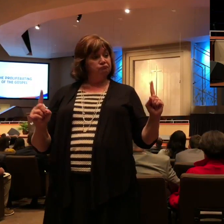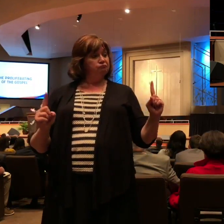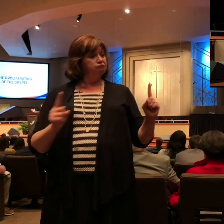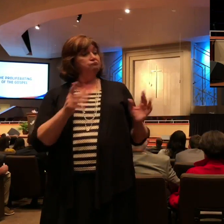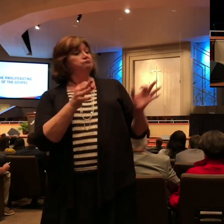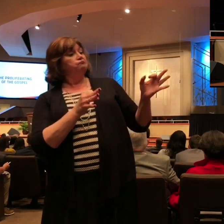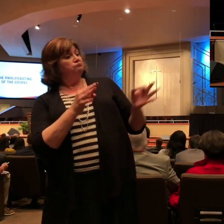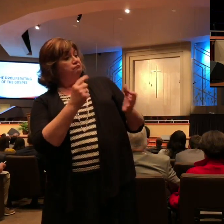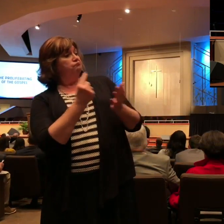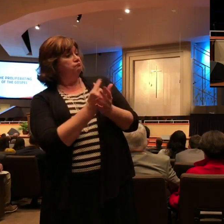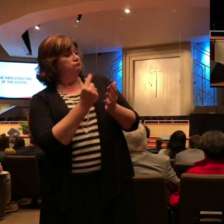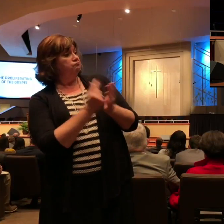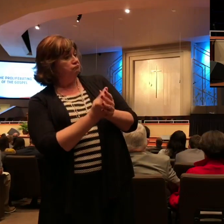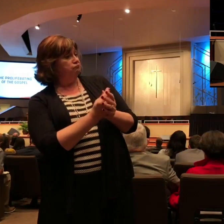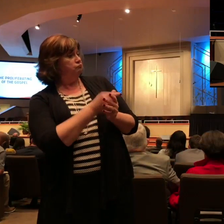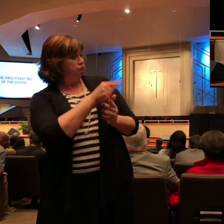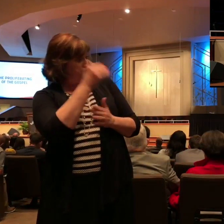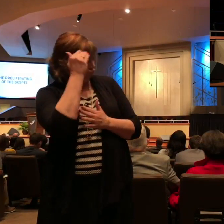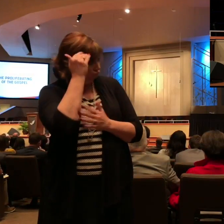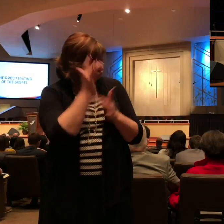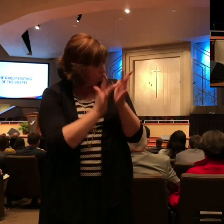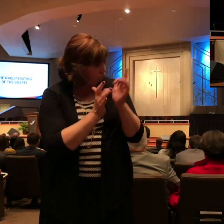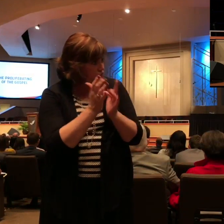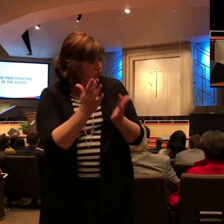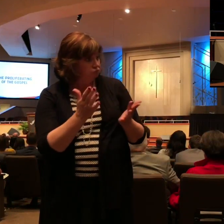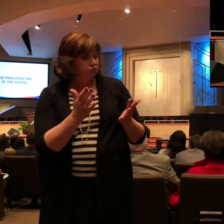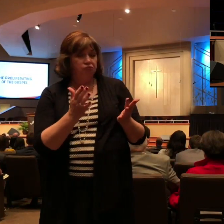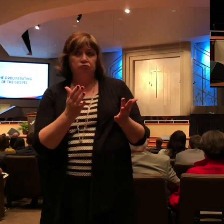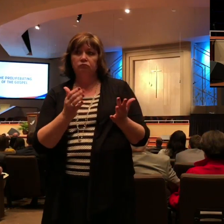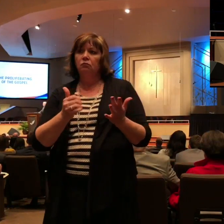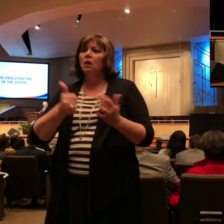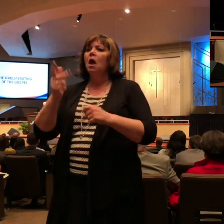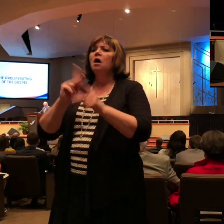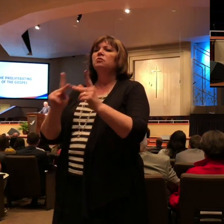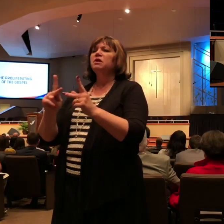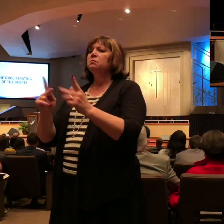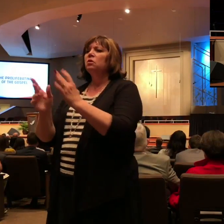were free to go wherever they want, what work could they accomplish for God?